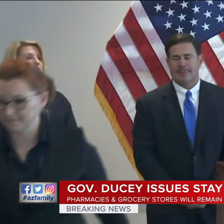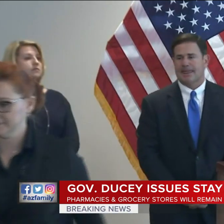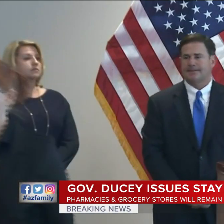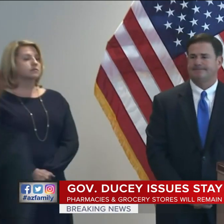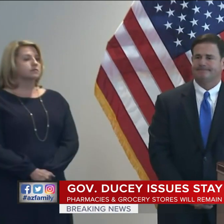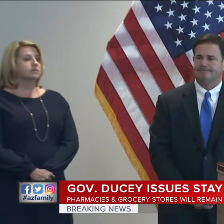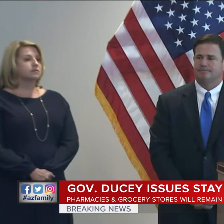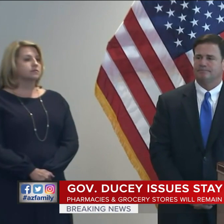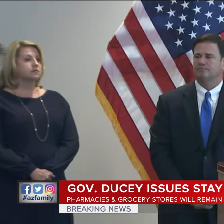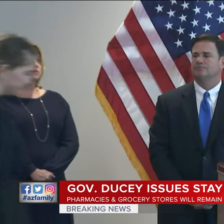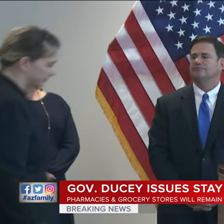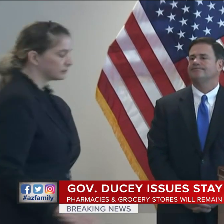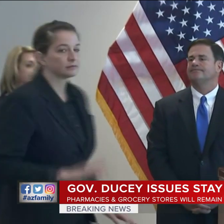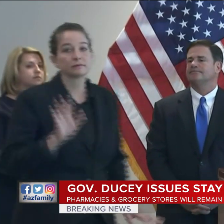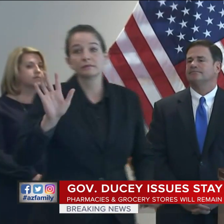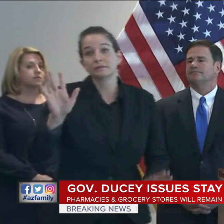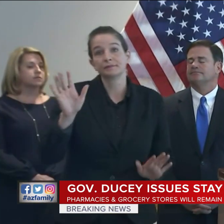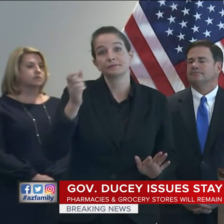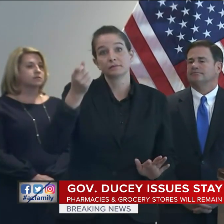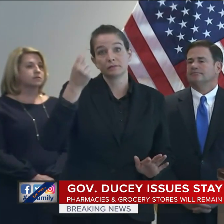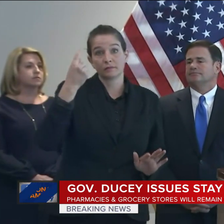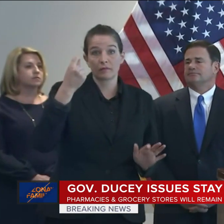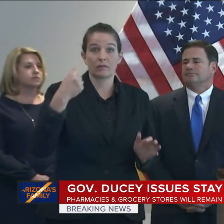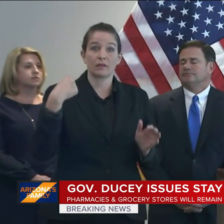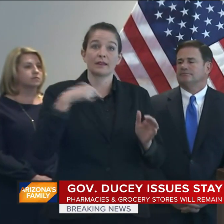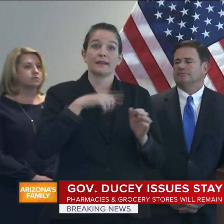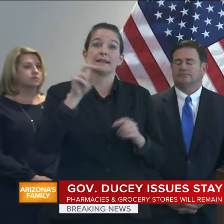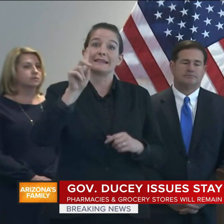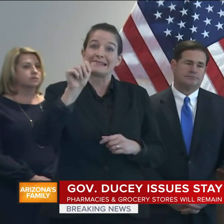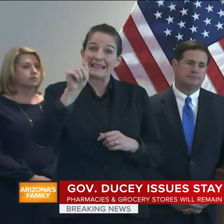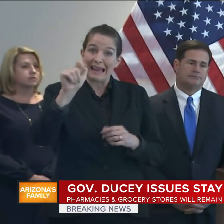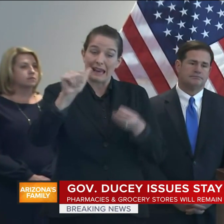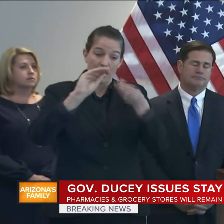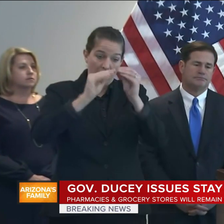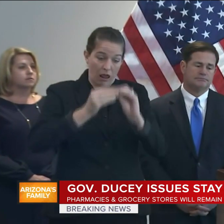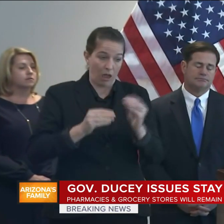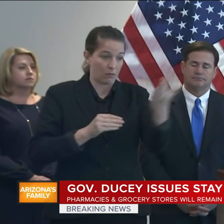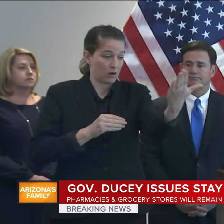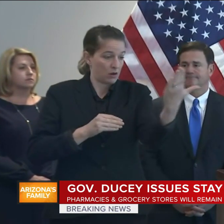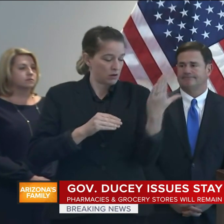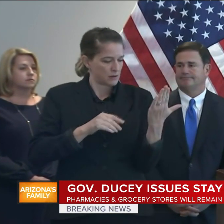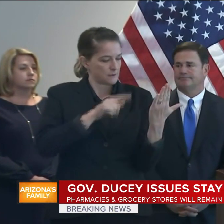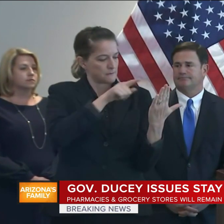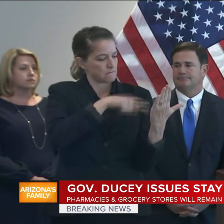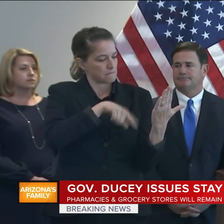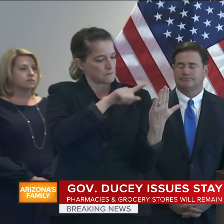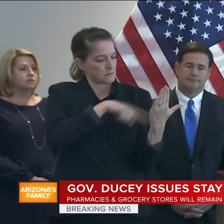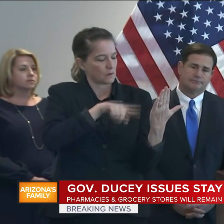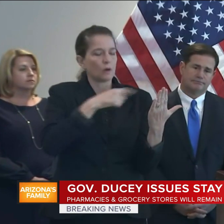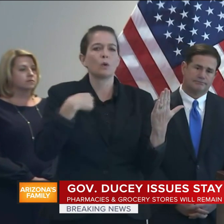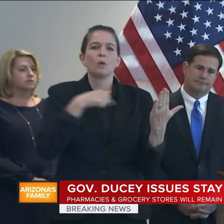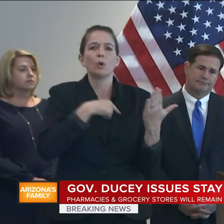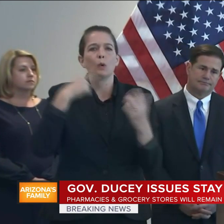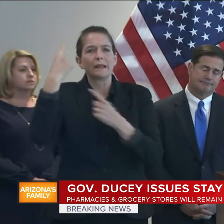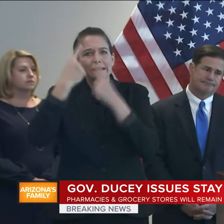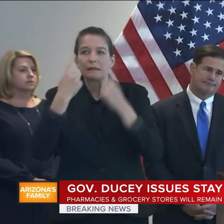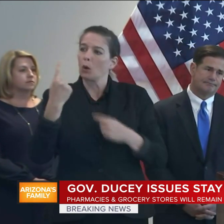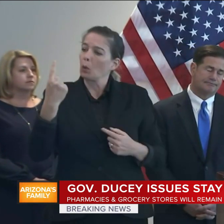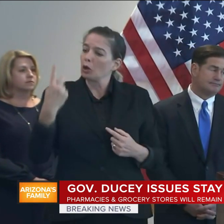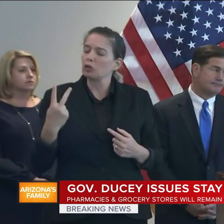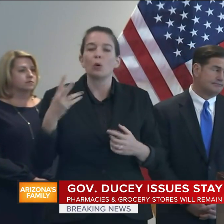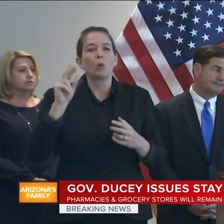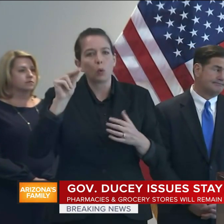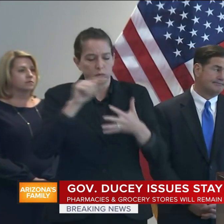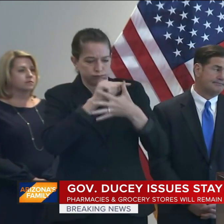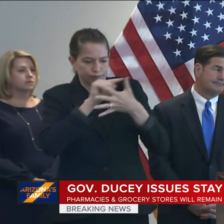When we looked at the data, we were looking at several different aspects, and one of the things we were trying to assess was the health of our health